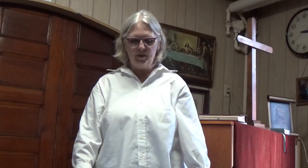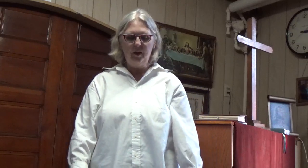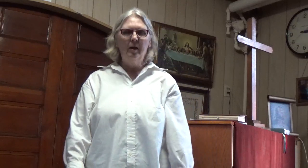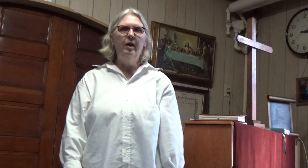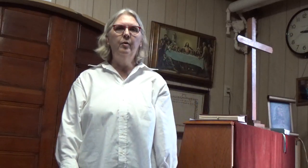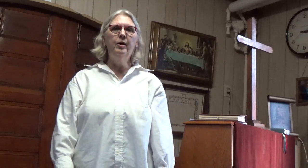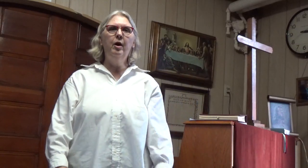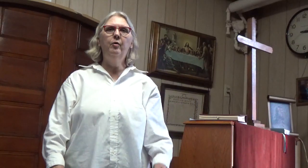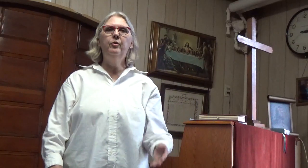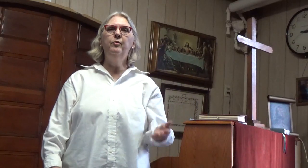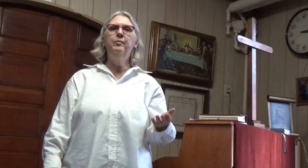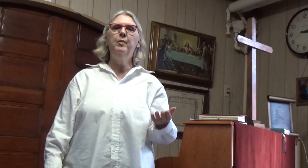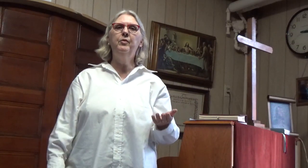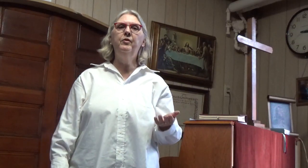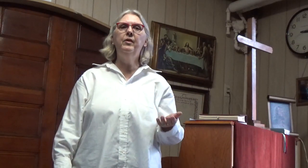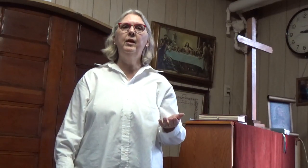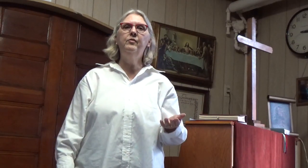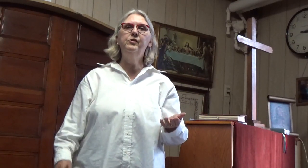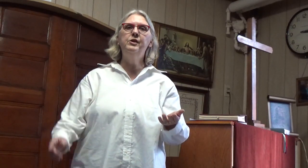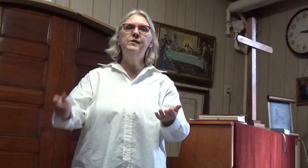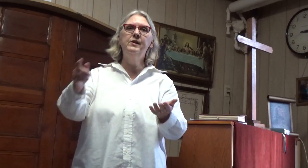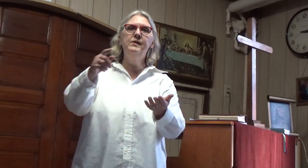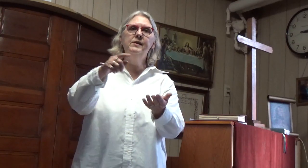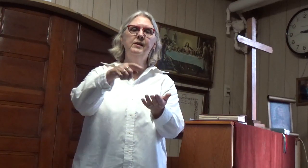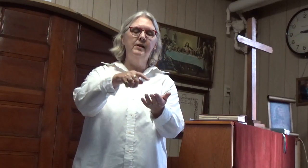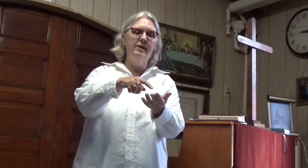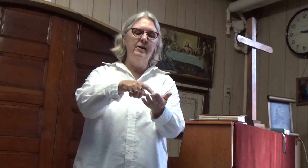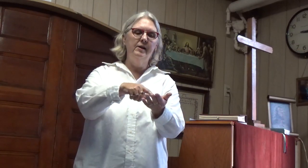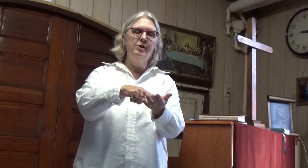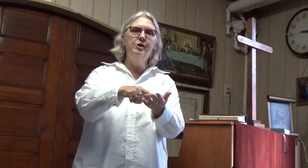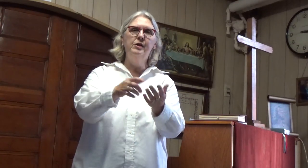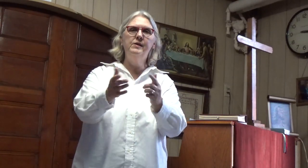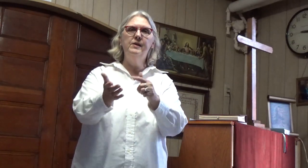Here we go. Do you remember the sign for Jesus? Jesus